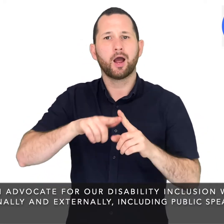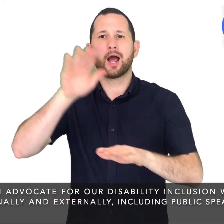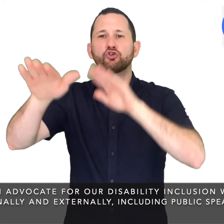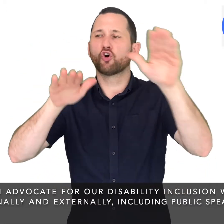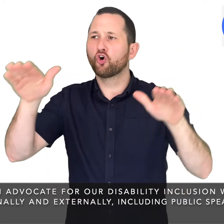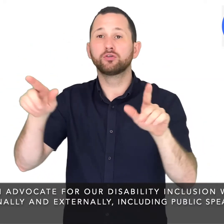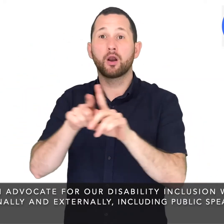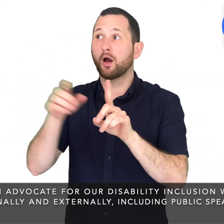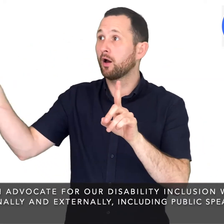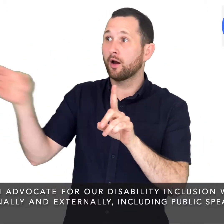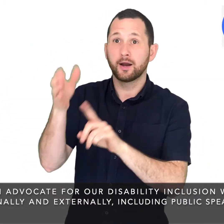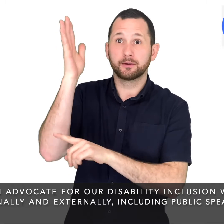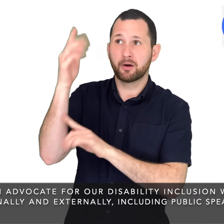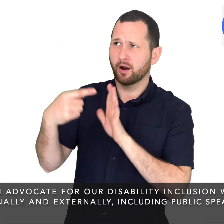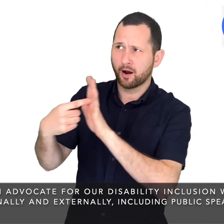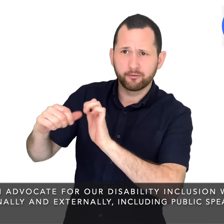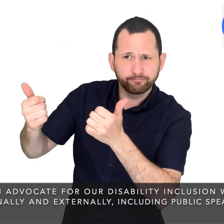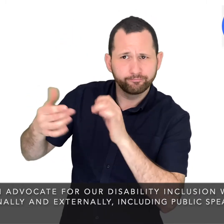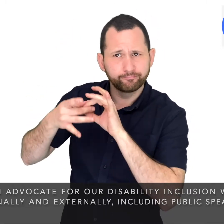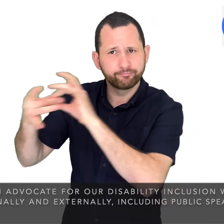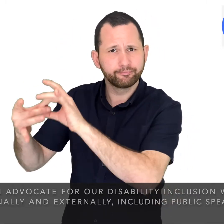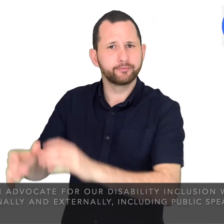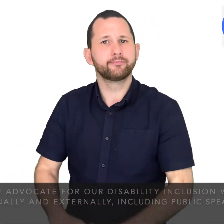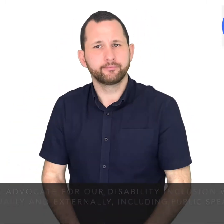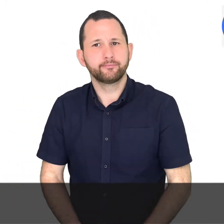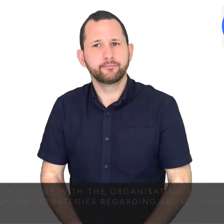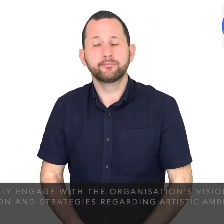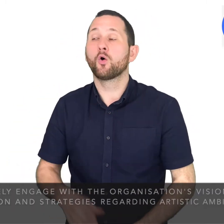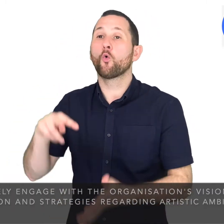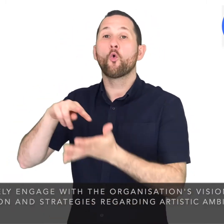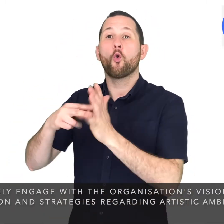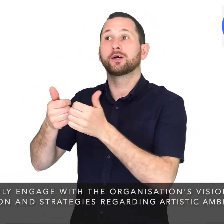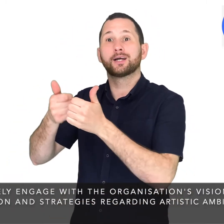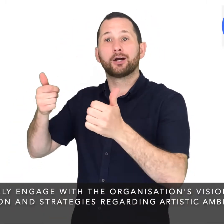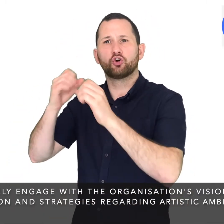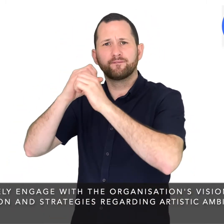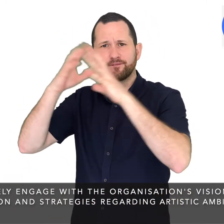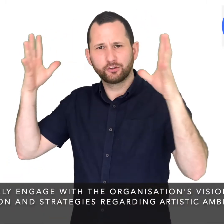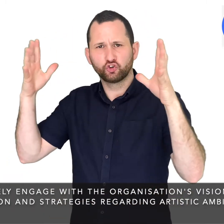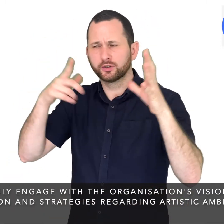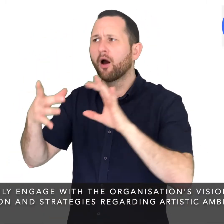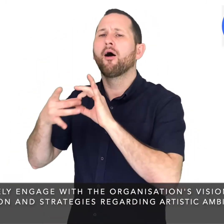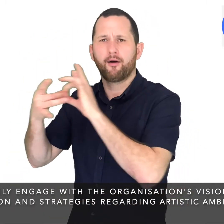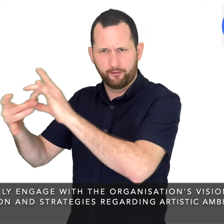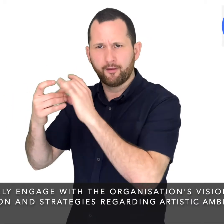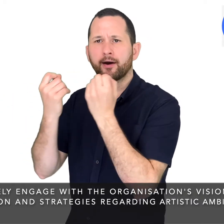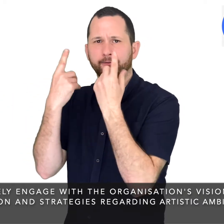including public speaking Actively engage with the organisation's vision and